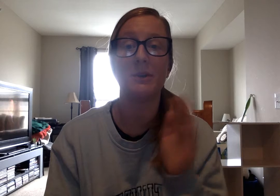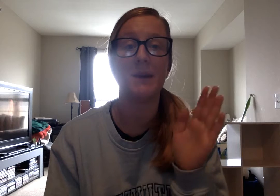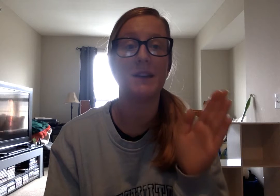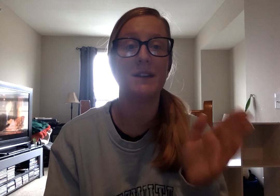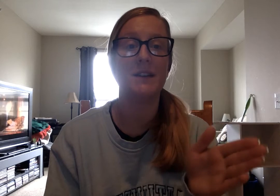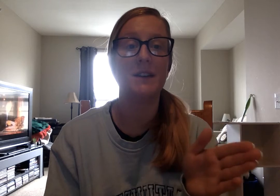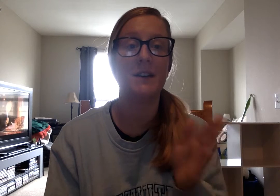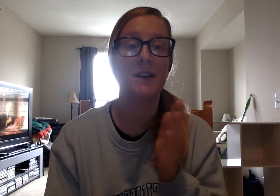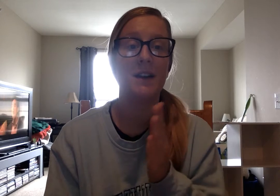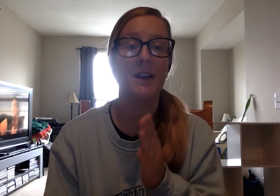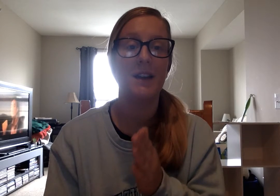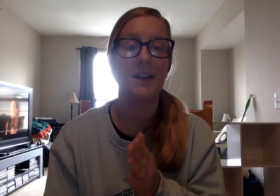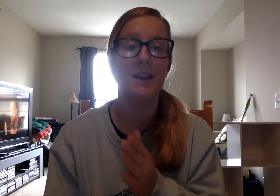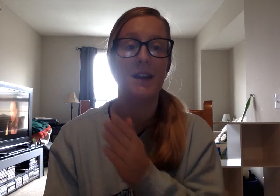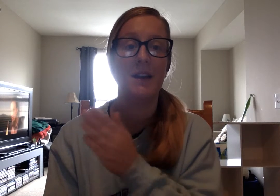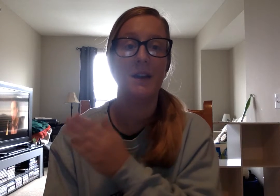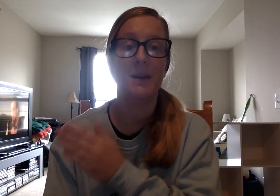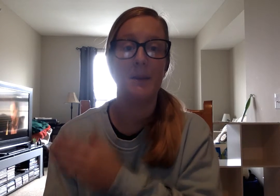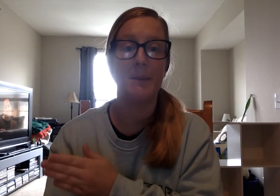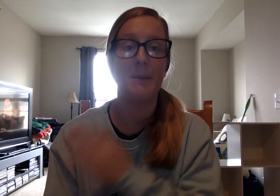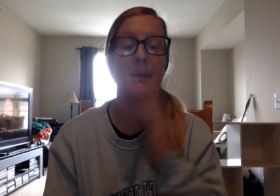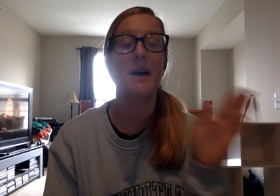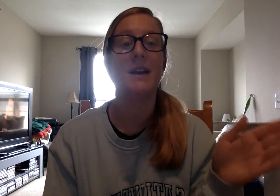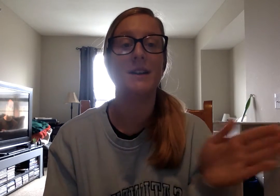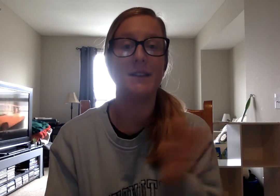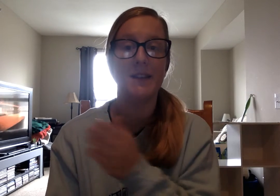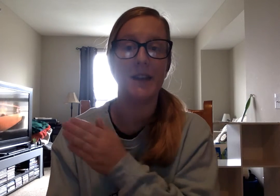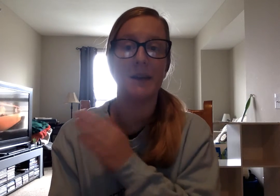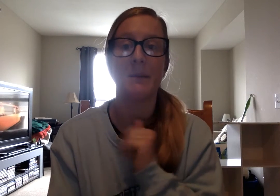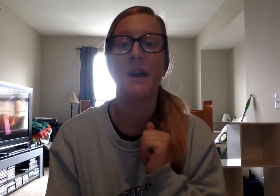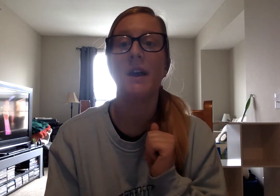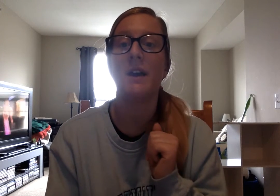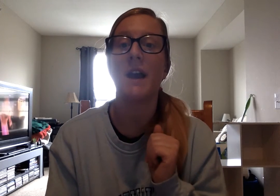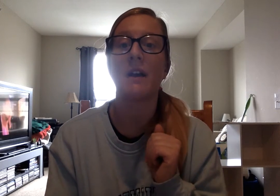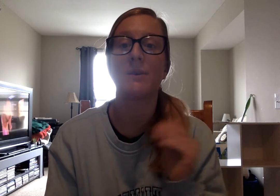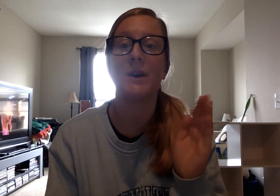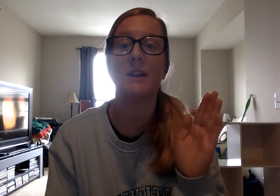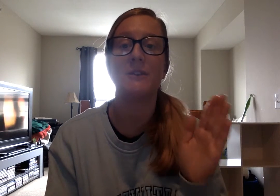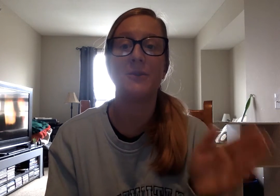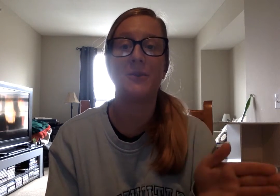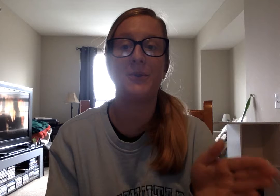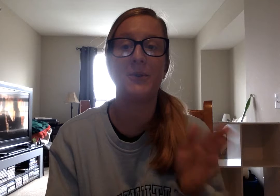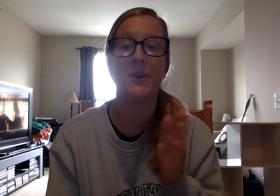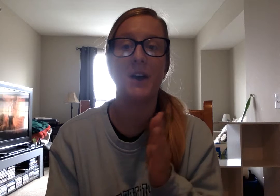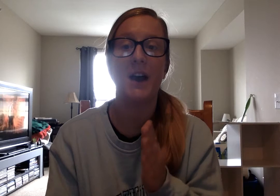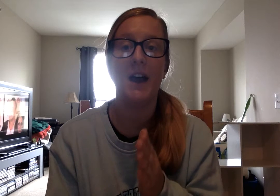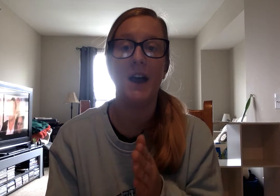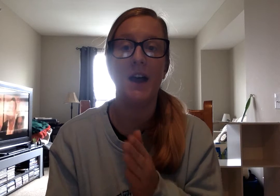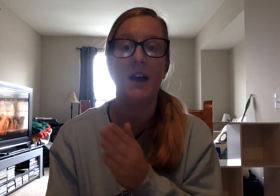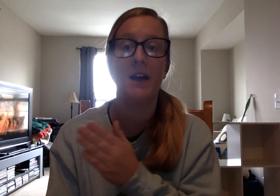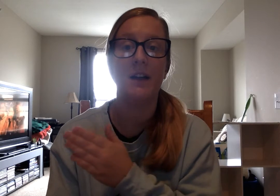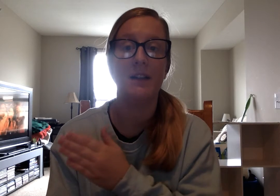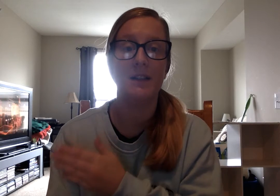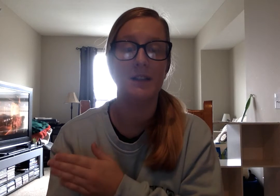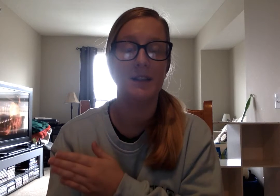with me. D-I-M. Dim. Next one is sh-e-l.